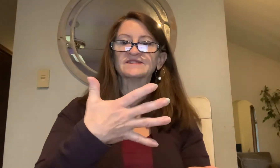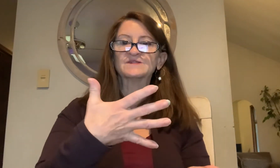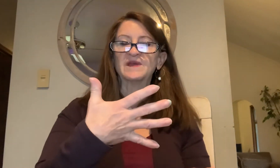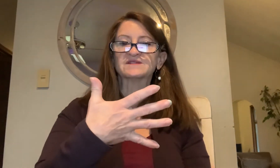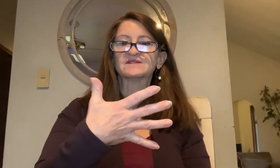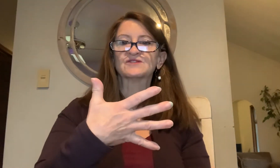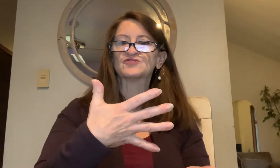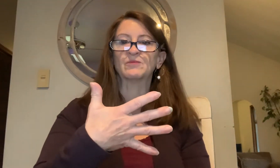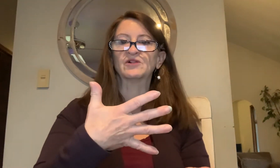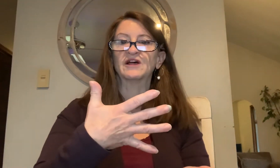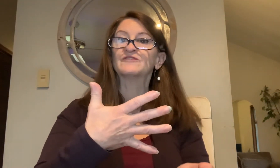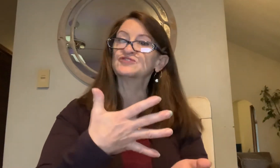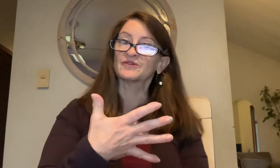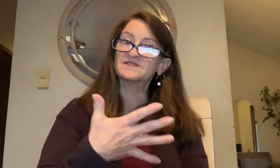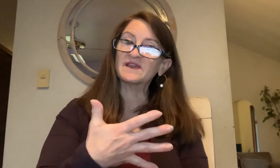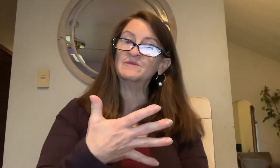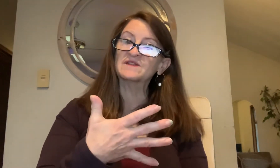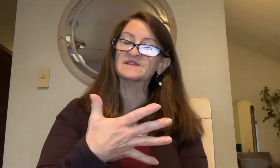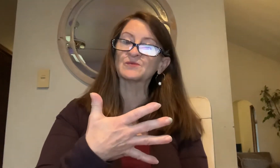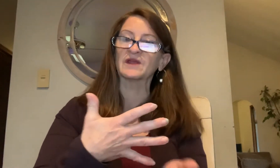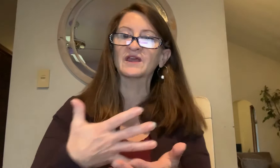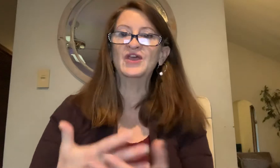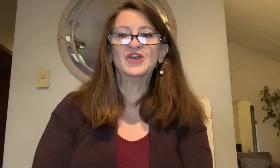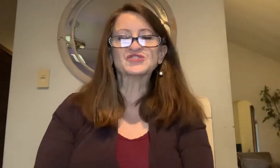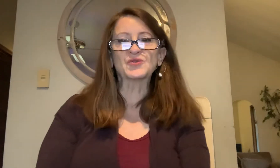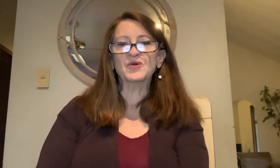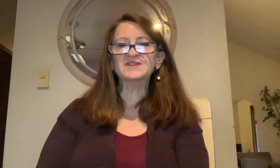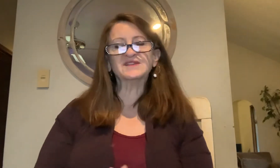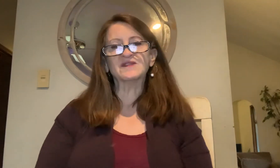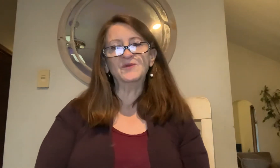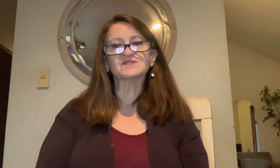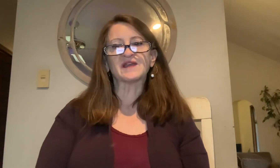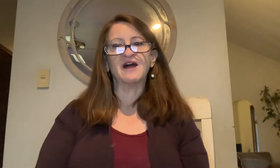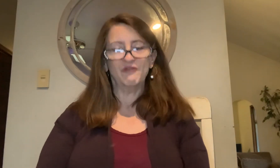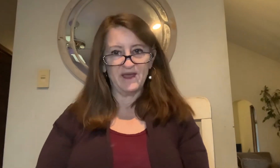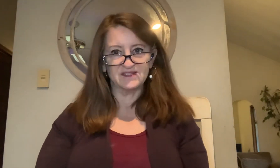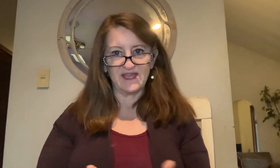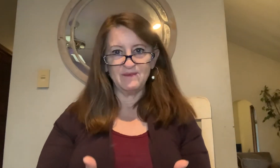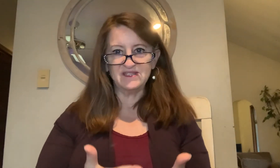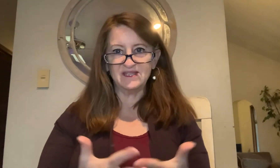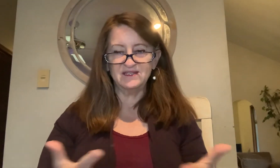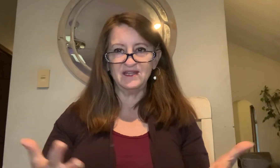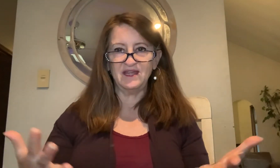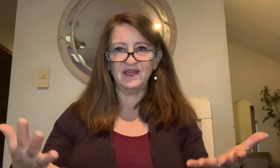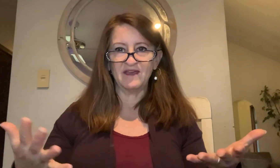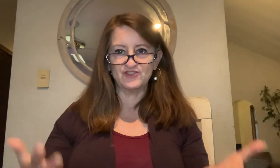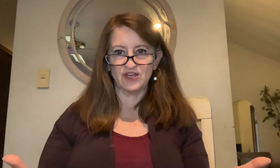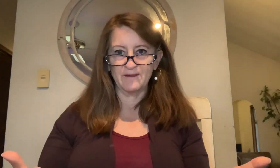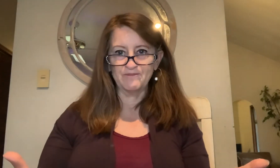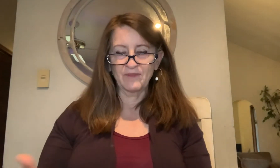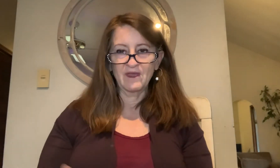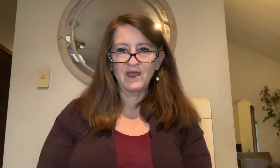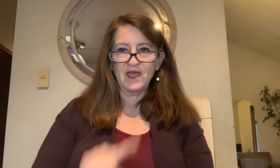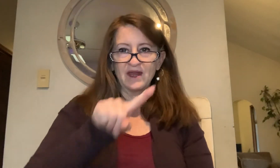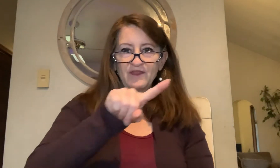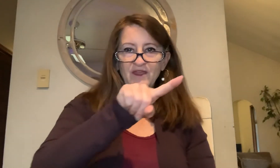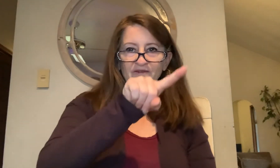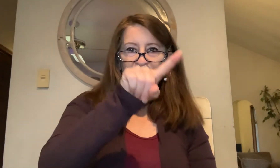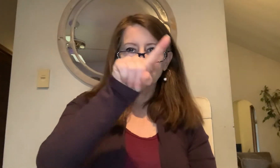and spaces in the treble clef is your assignment this week. So notice that the music alphabet is A, B, C, D, E, F, G. And I think of like a